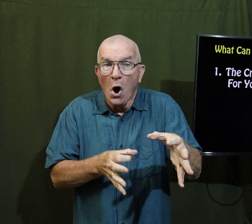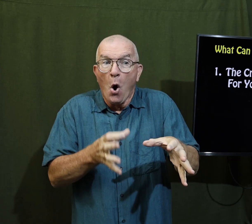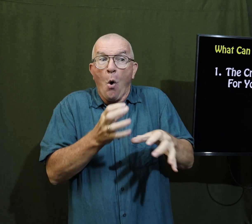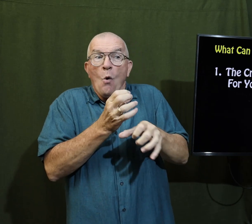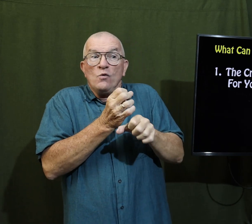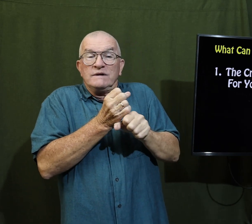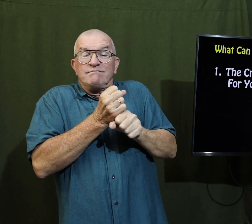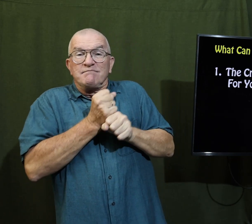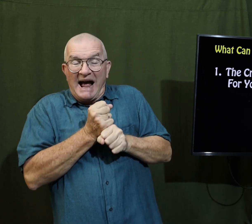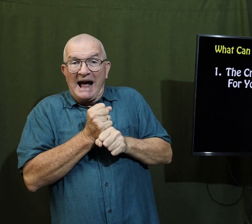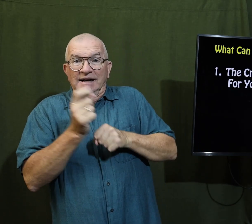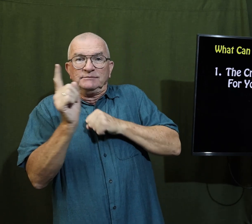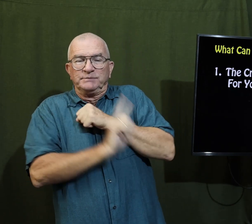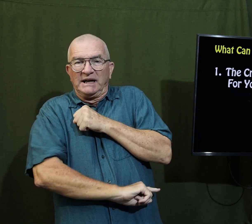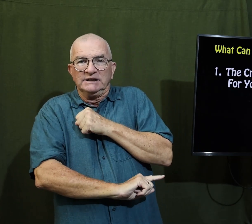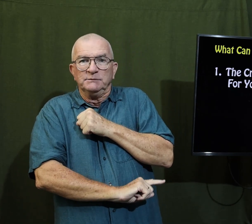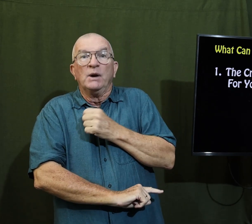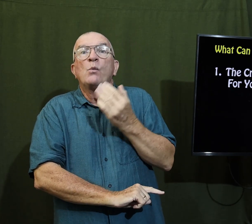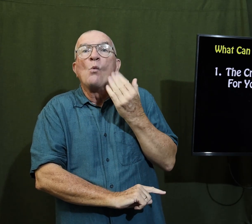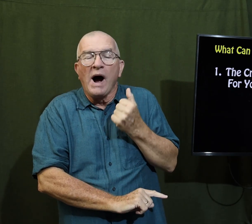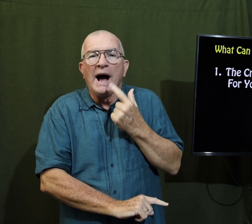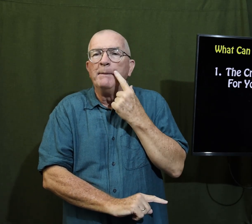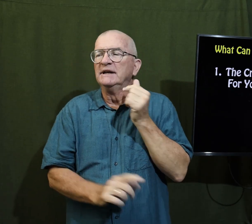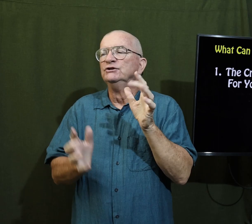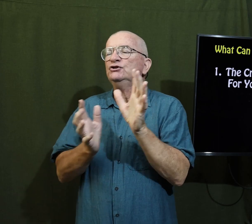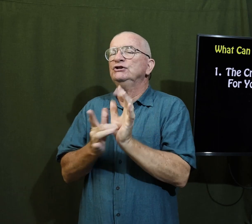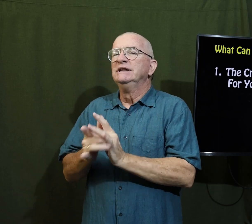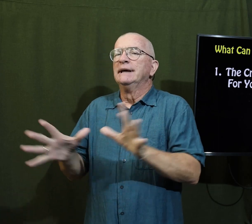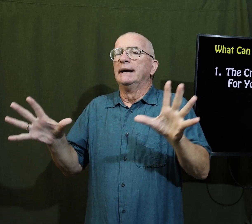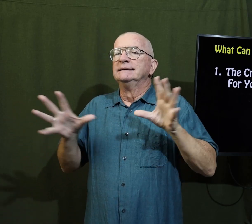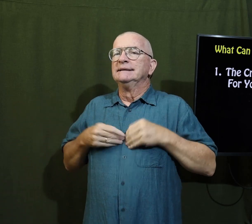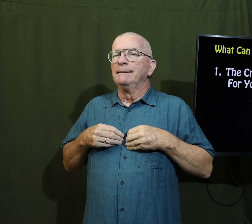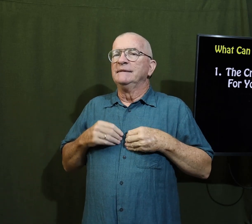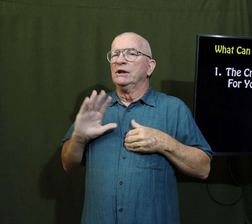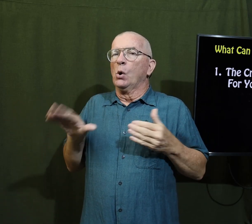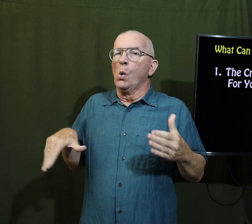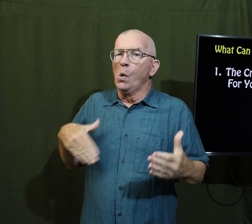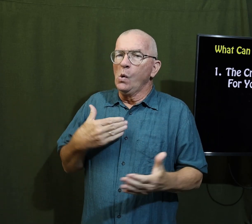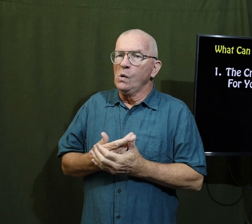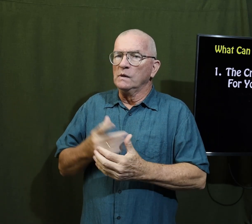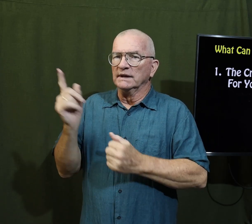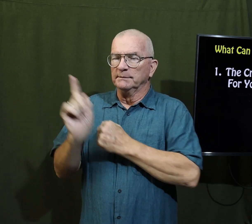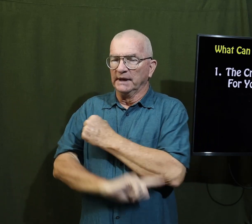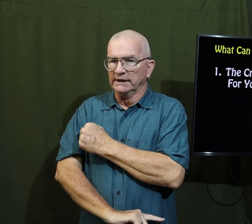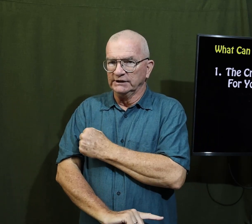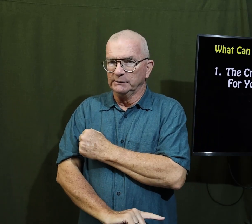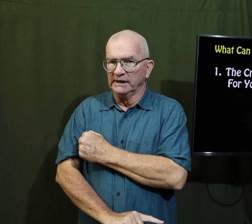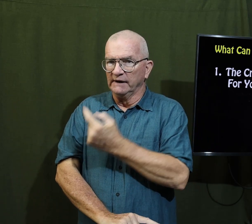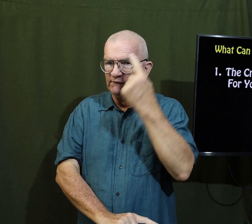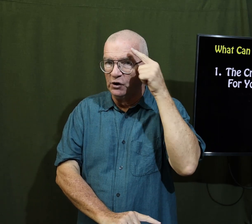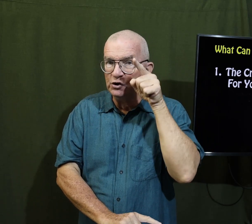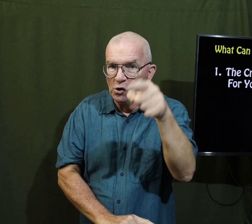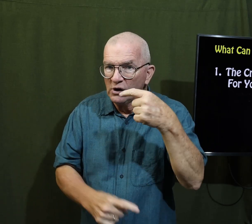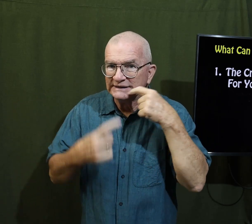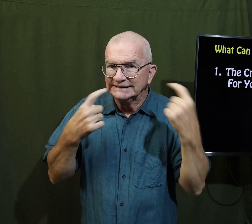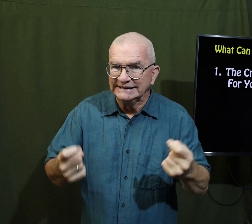holding back the punishment why because of Jesus Christ accepting all the punishment for you